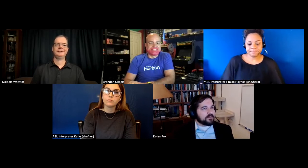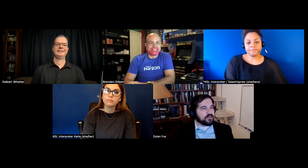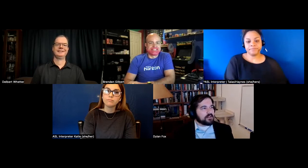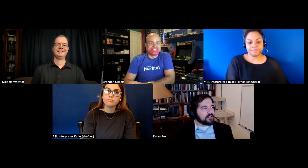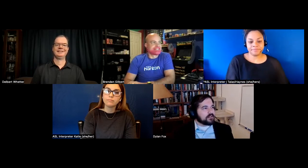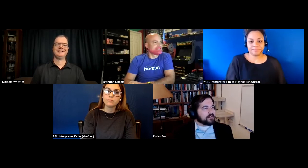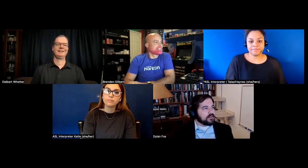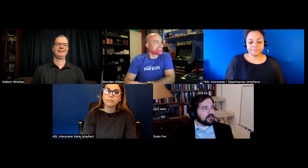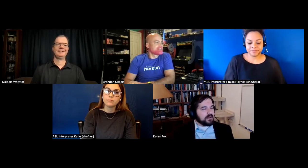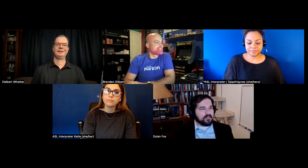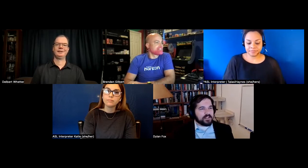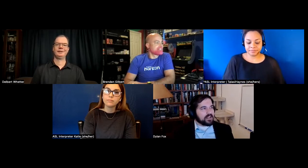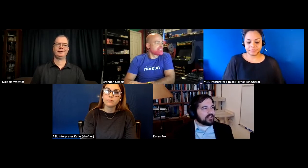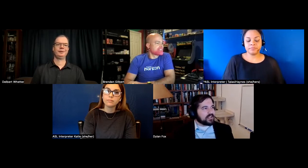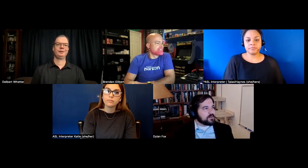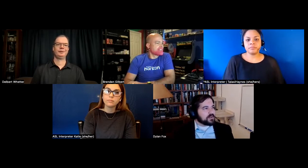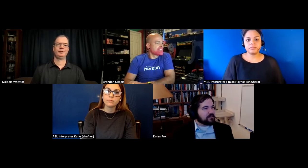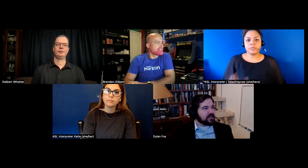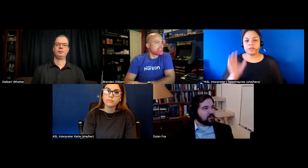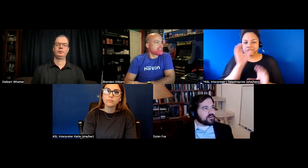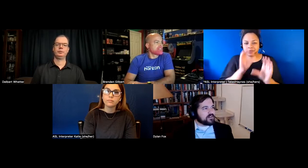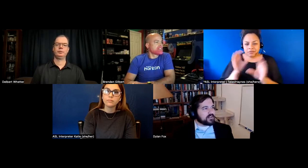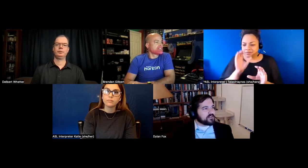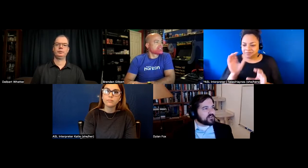i'll the i'll find the guidelines we put them somewhere in our in our drive